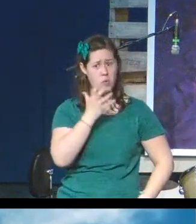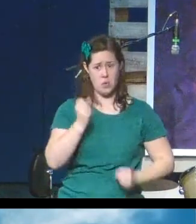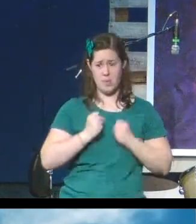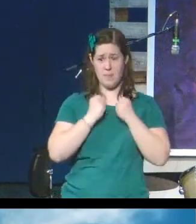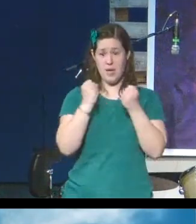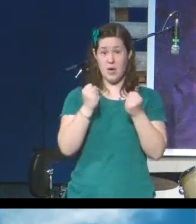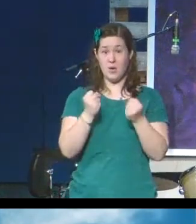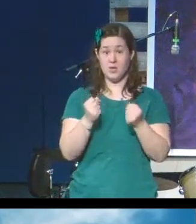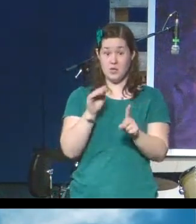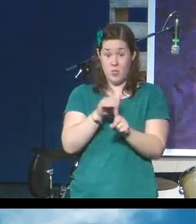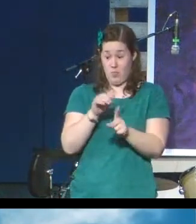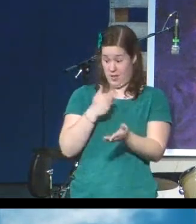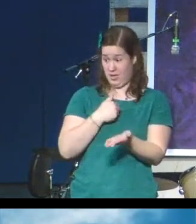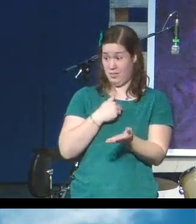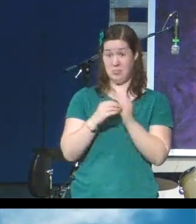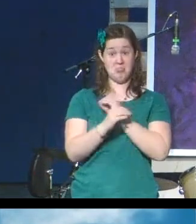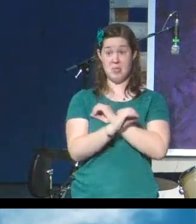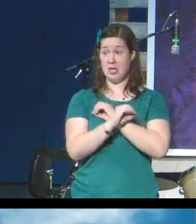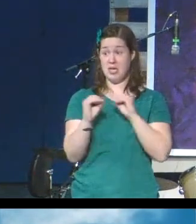lasts forever.